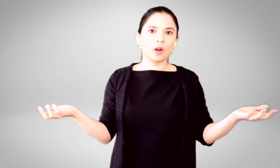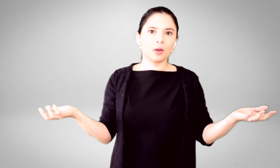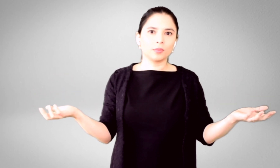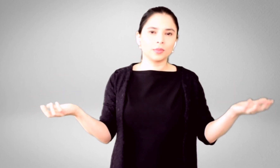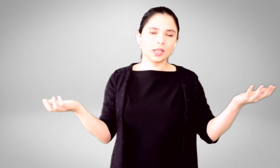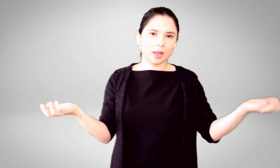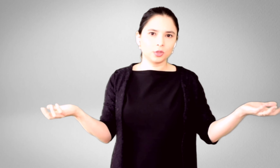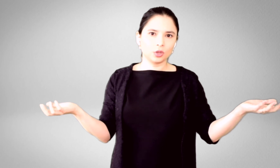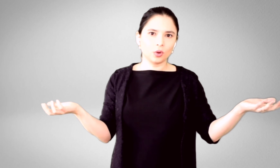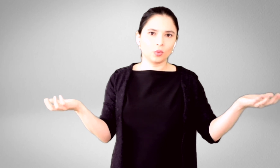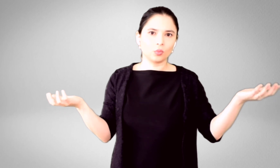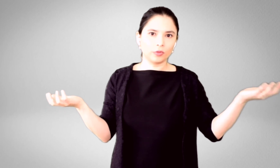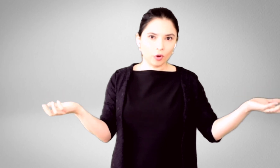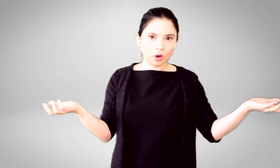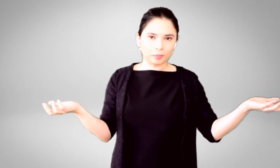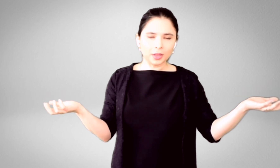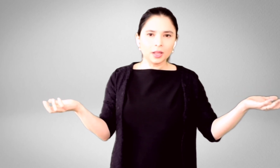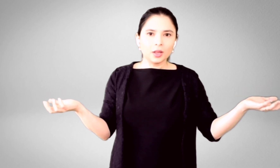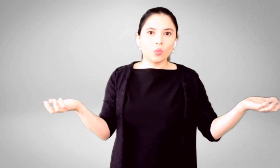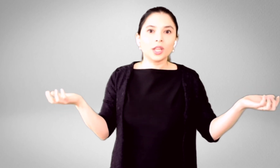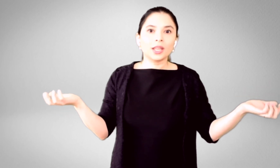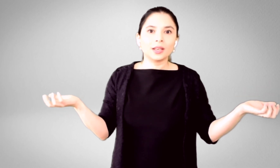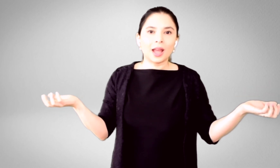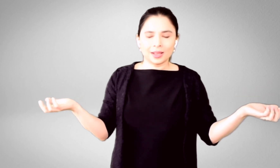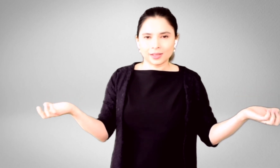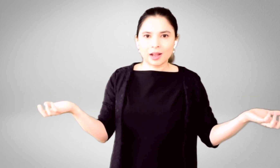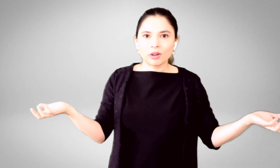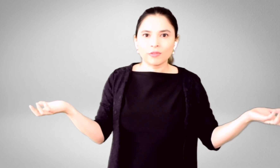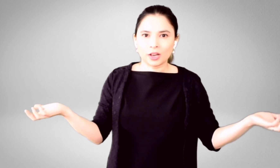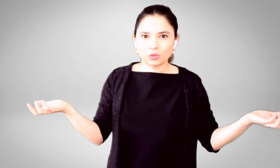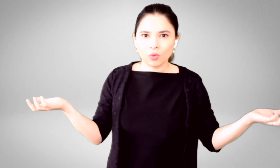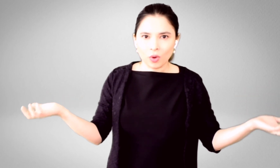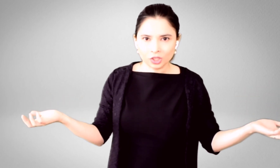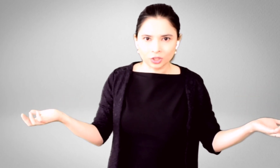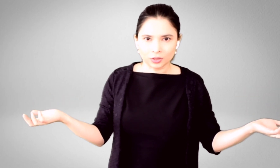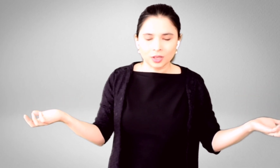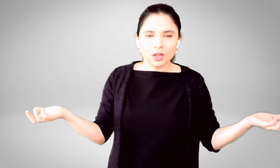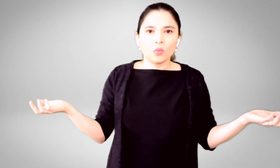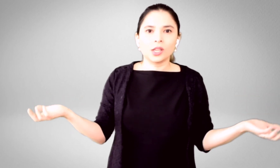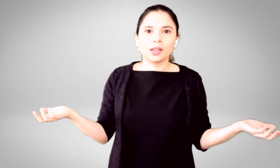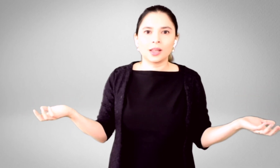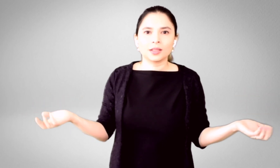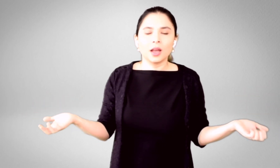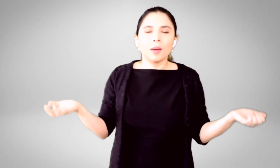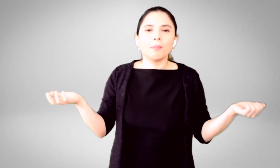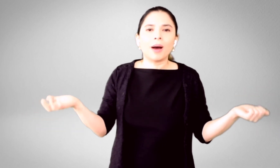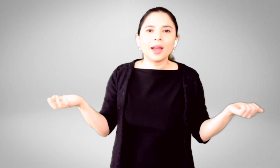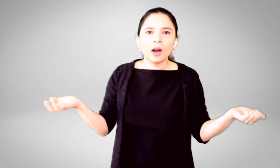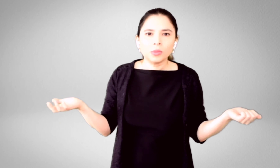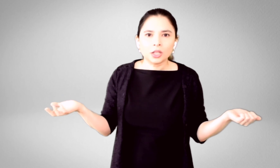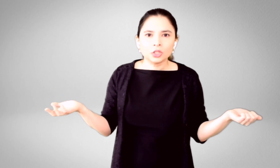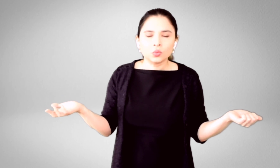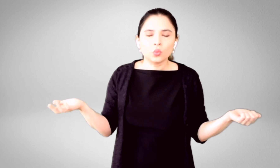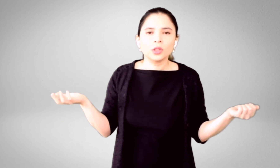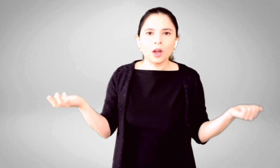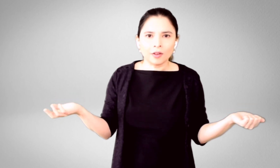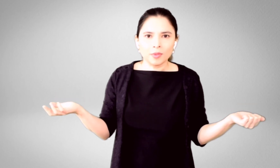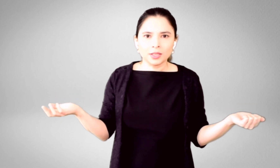from the MTO reform, we can ask a counterfactual question. We can ask, by how much would the government